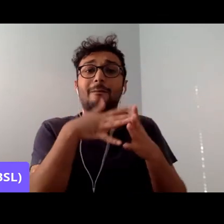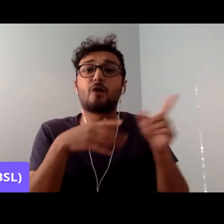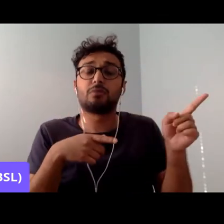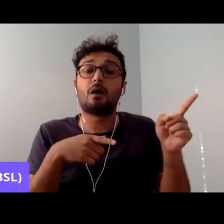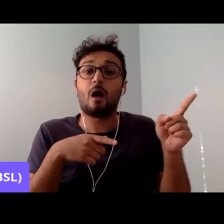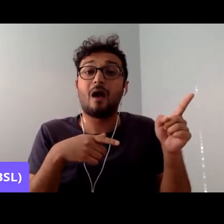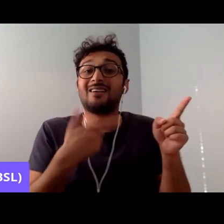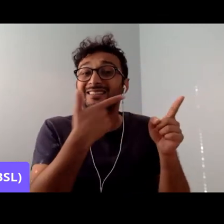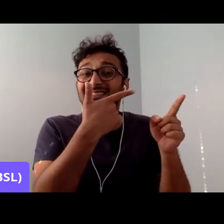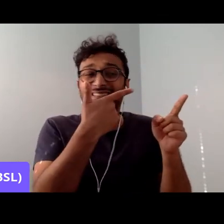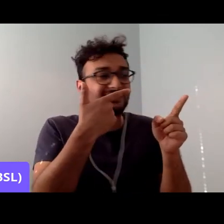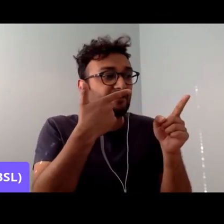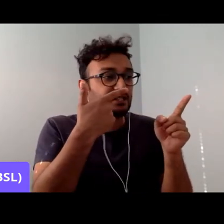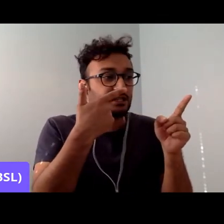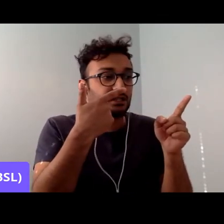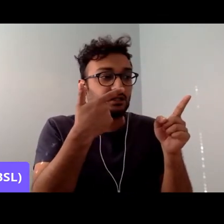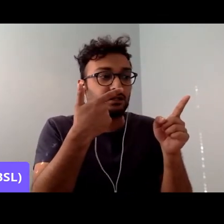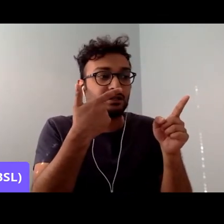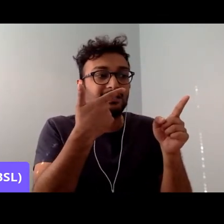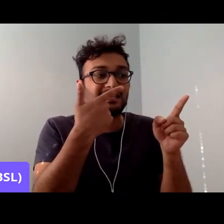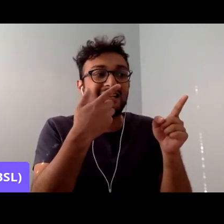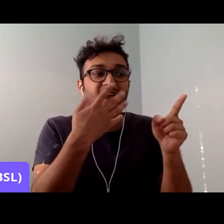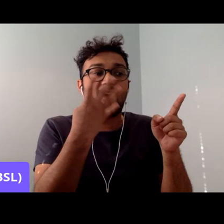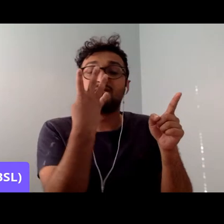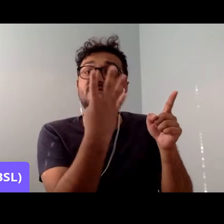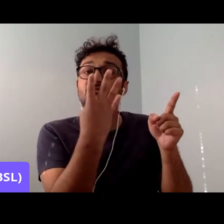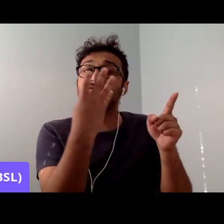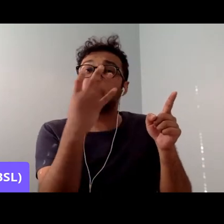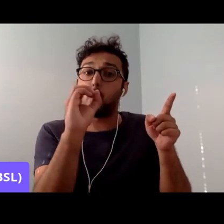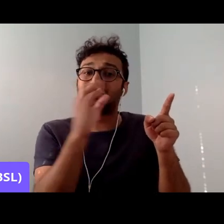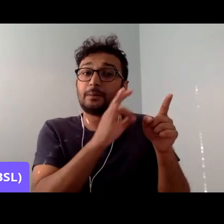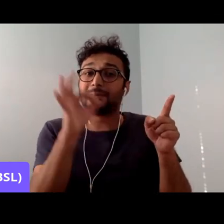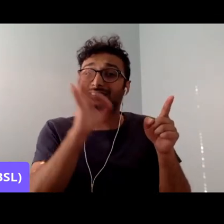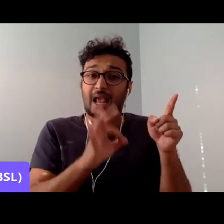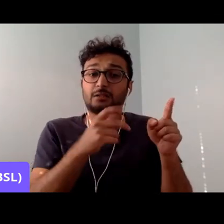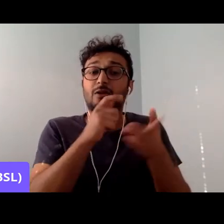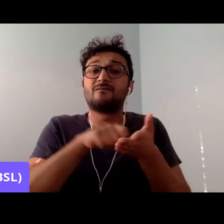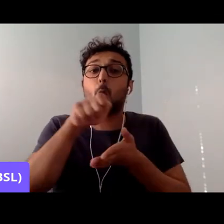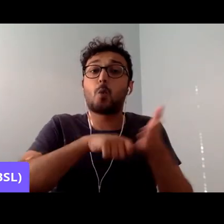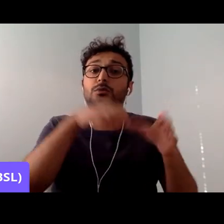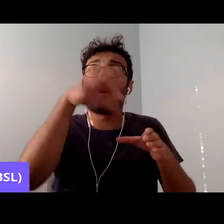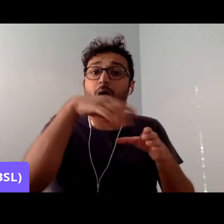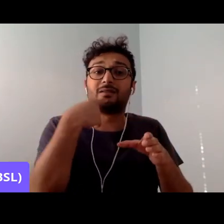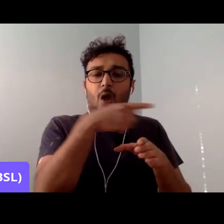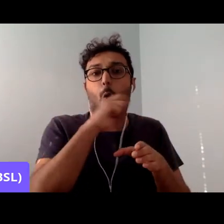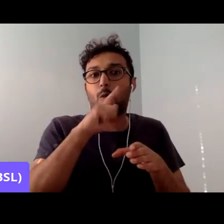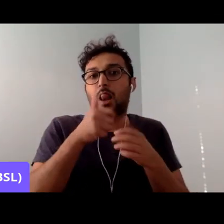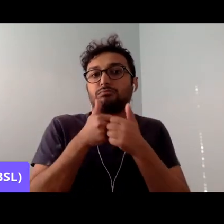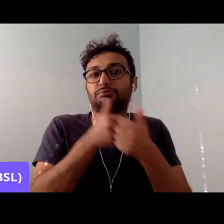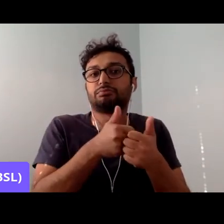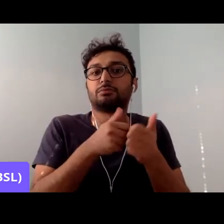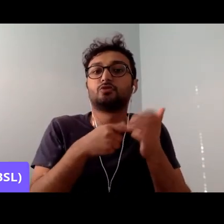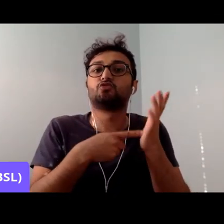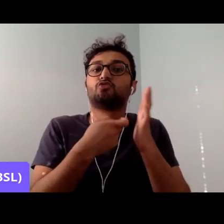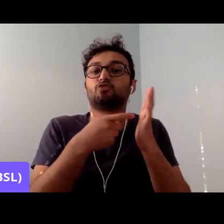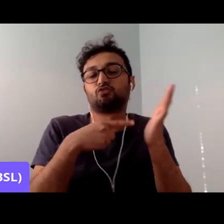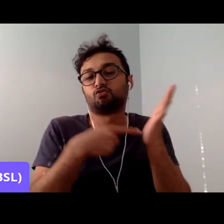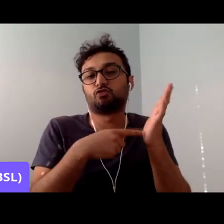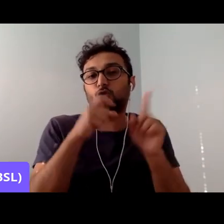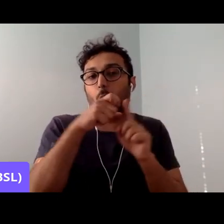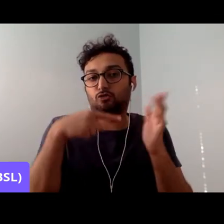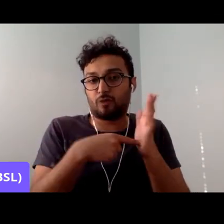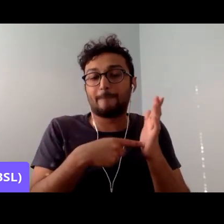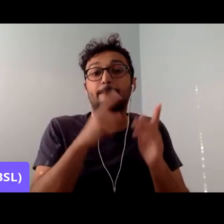vote for Trump. 47% said they'd vote for Biden. But, in the same